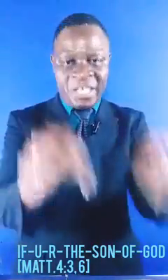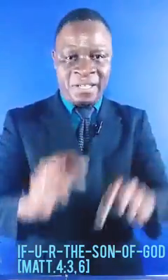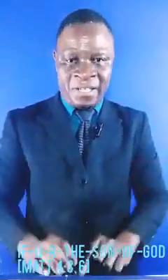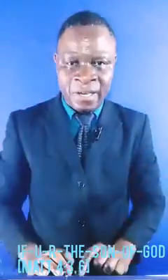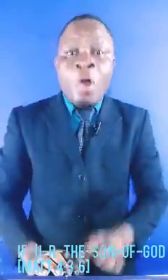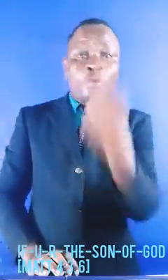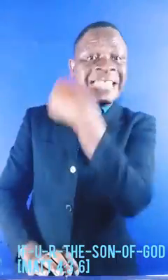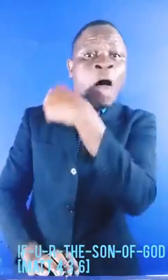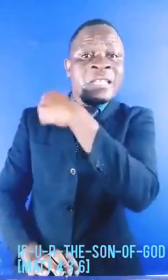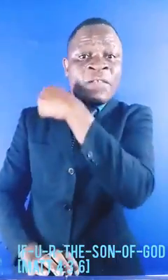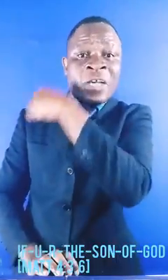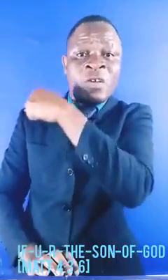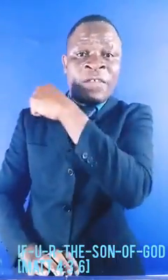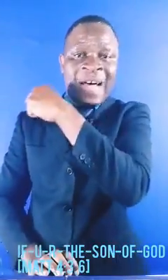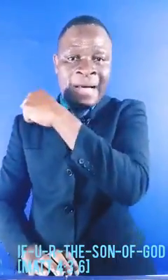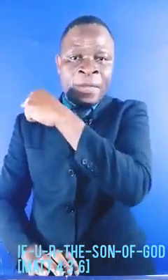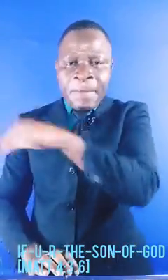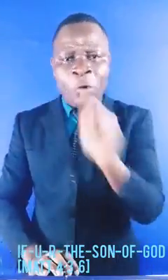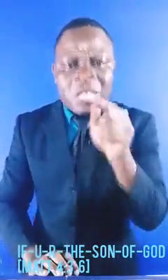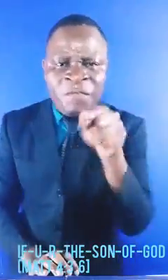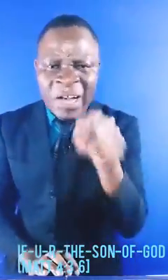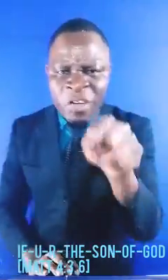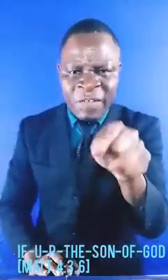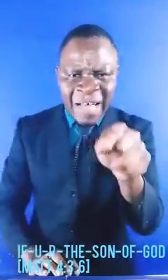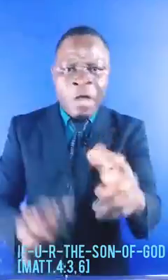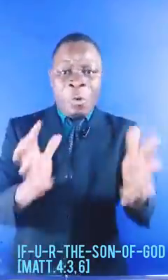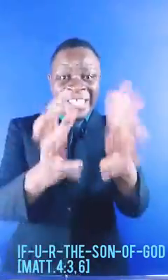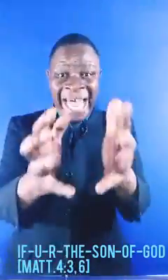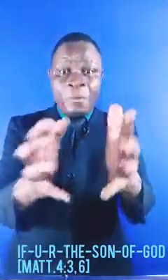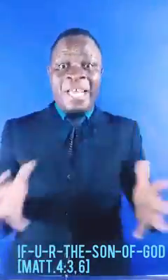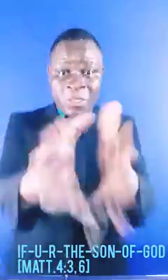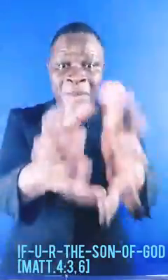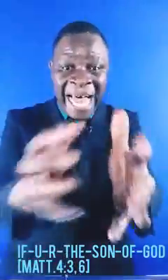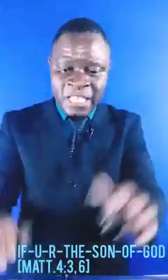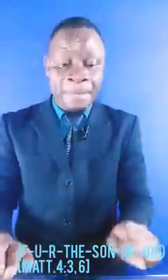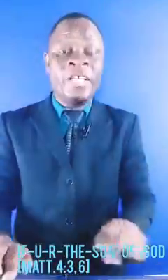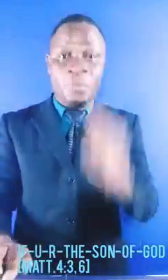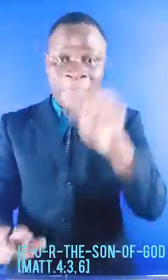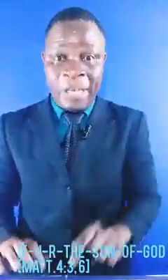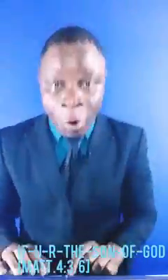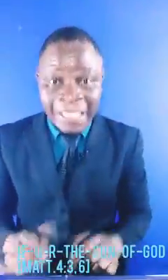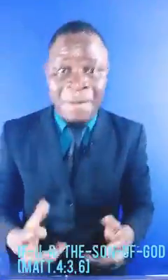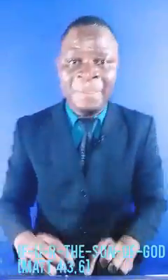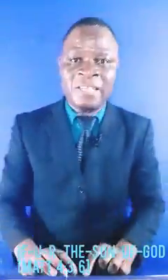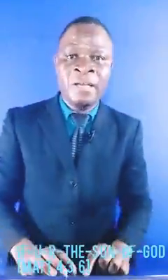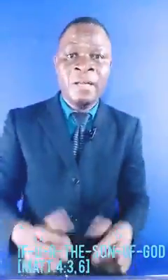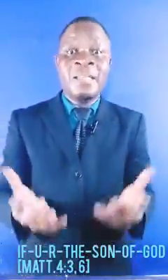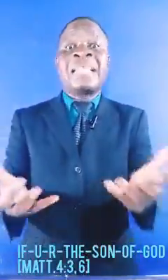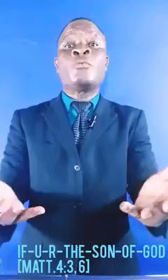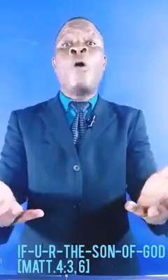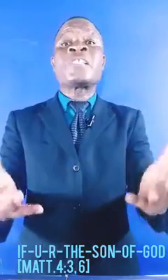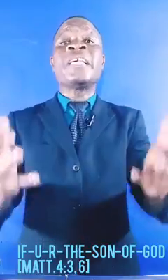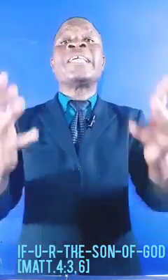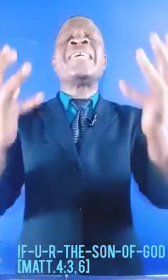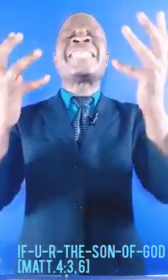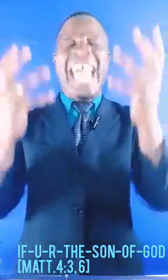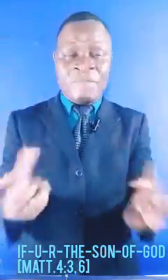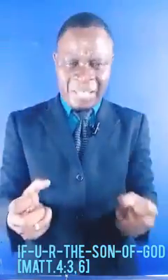Jesus, to doubt the voice of the father. Because the voice of the father, which came when he was baptized, by John the Baptist, that was his evidence.